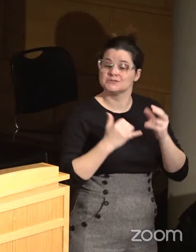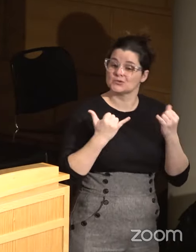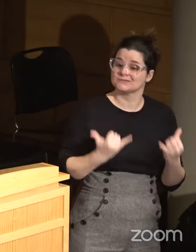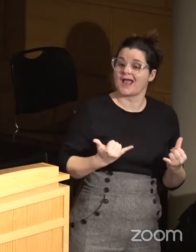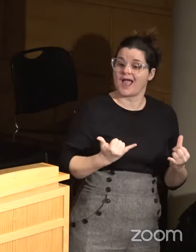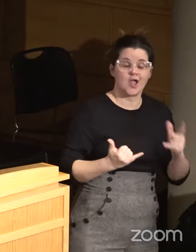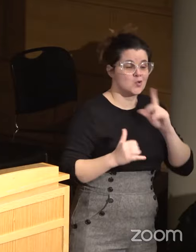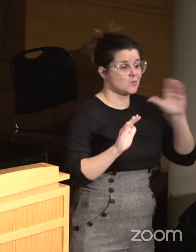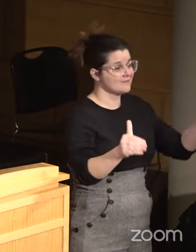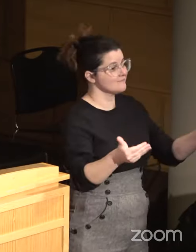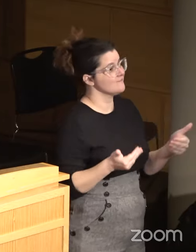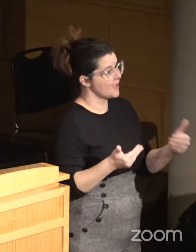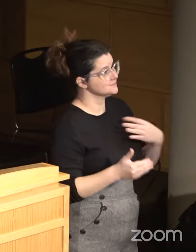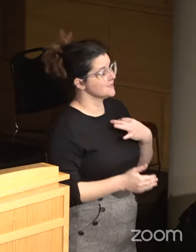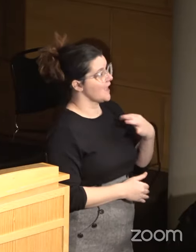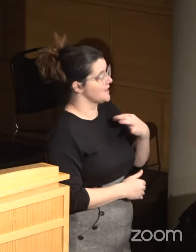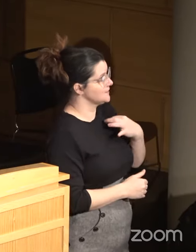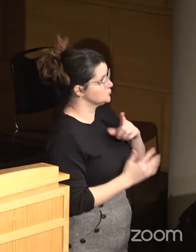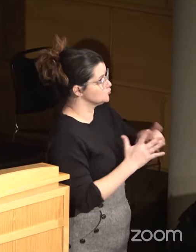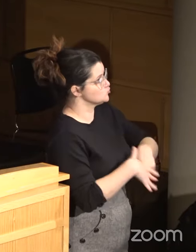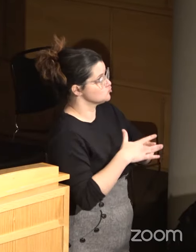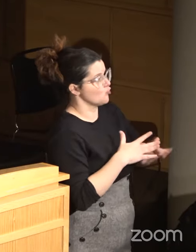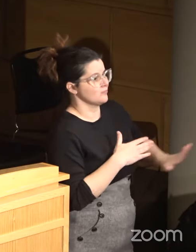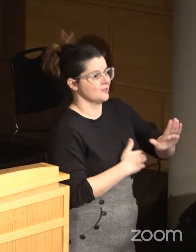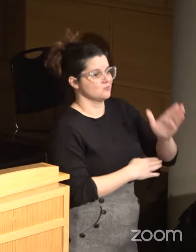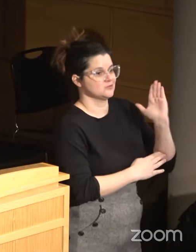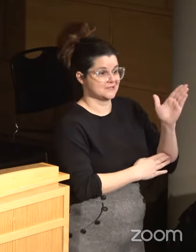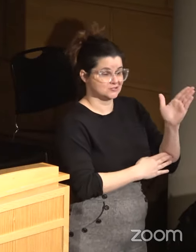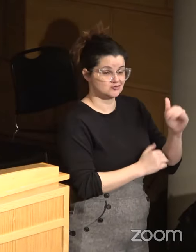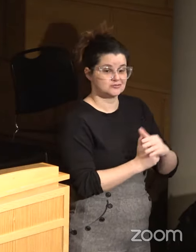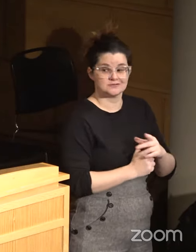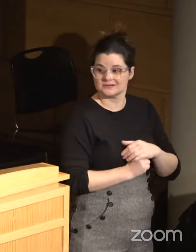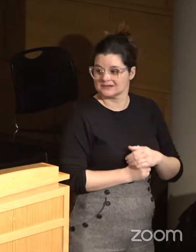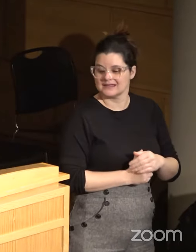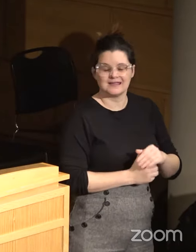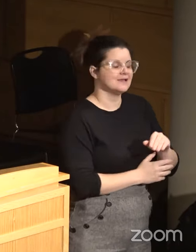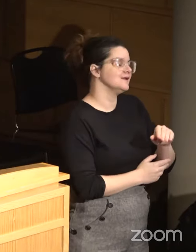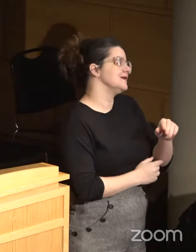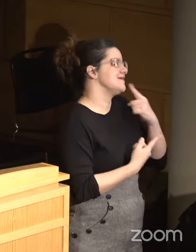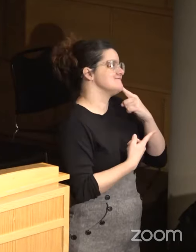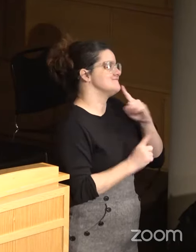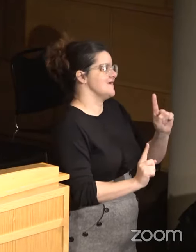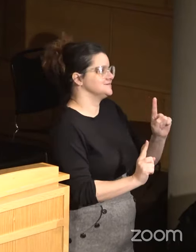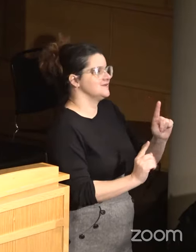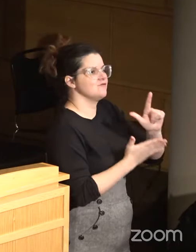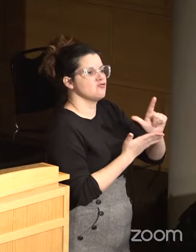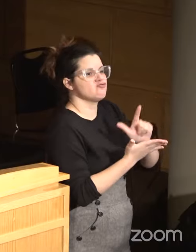invite the candidates to begin their presentations, effective law enforcement for all.